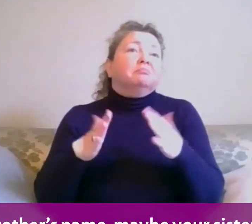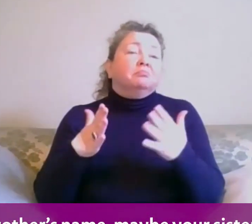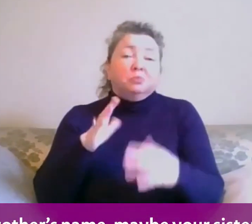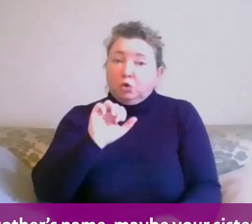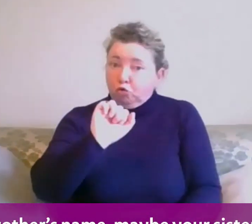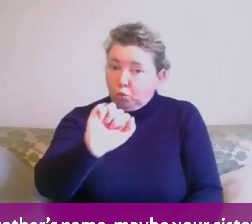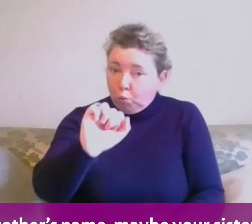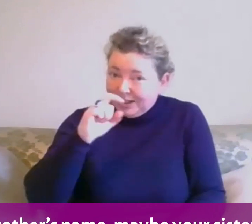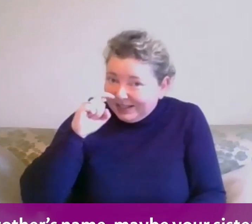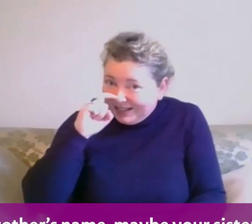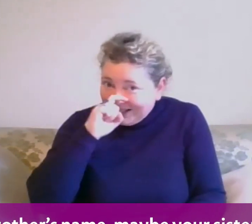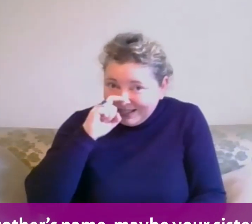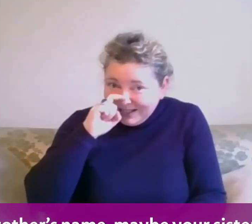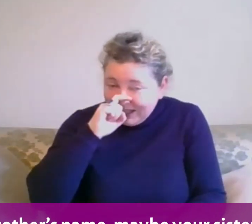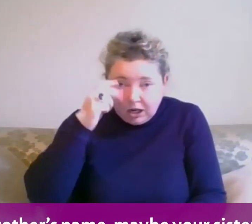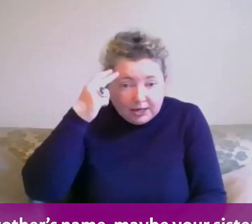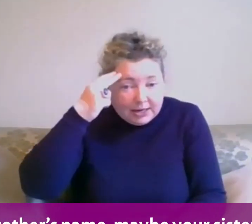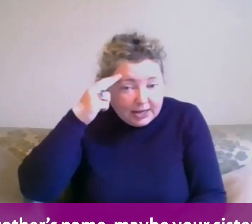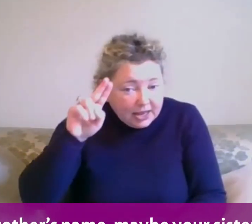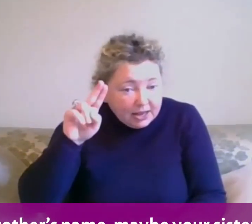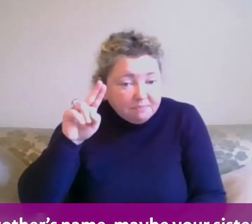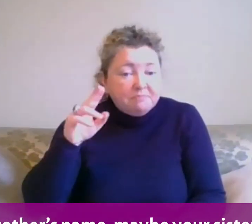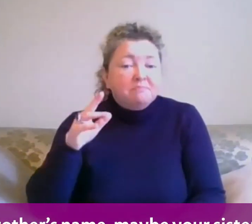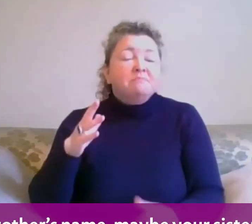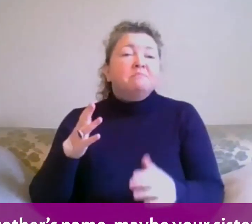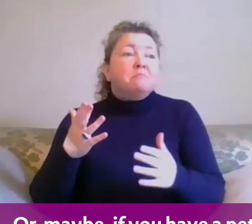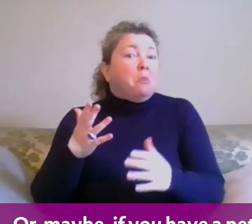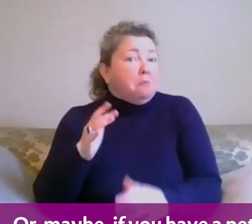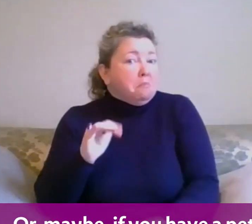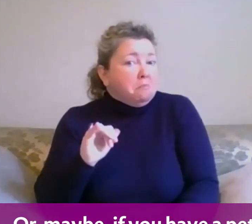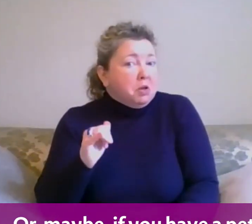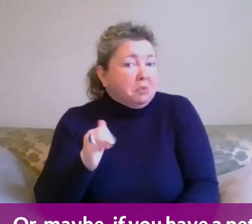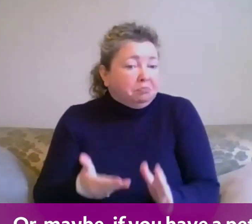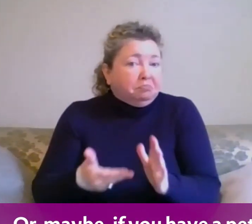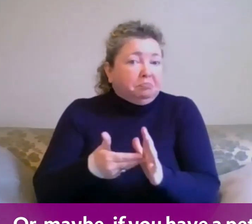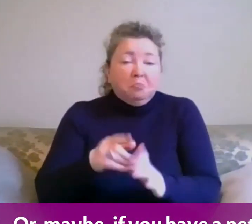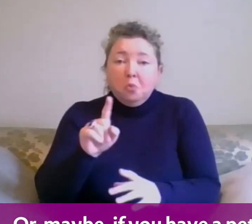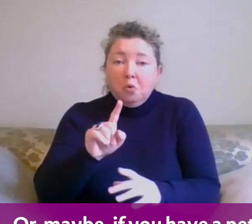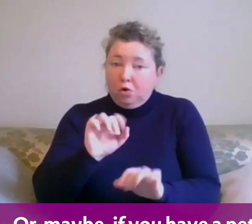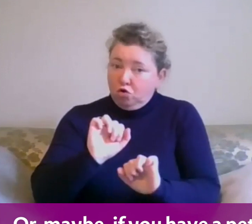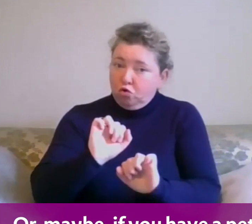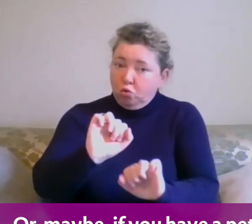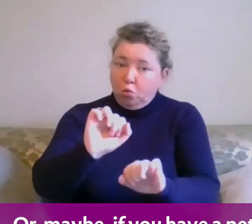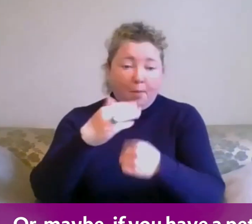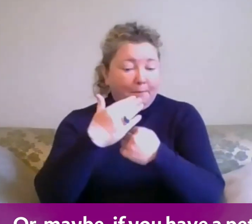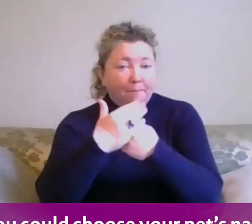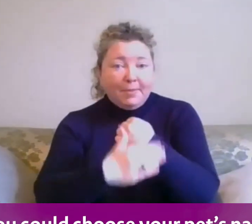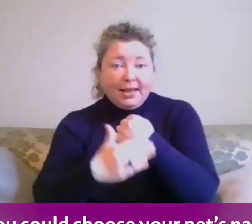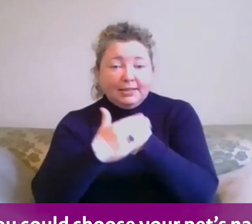maybe your sister's name, or maybe if you have a pet, you could